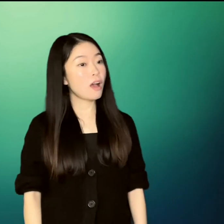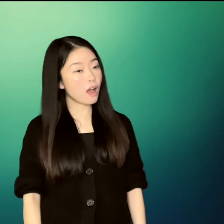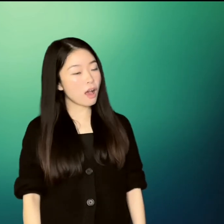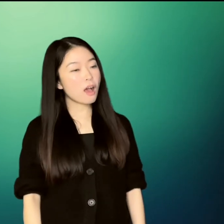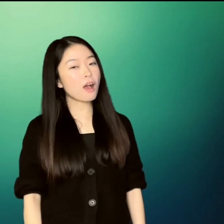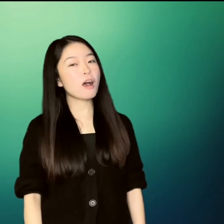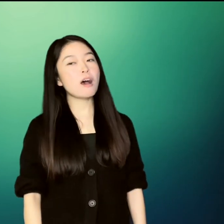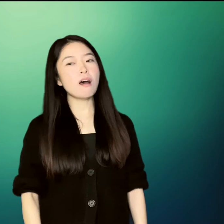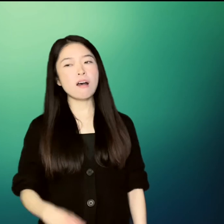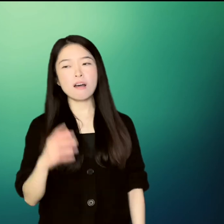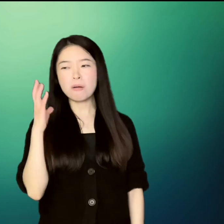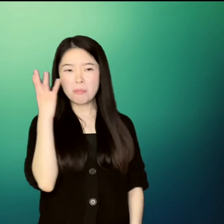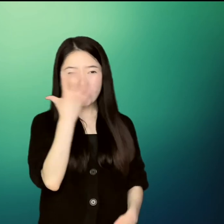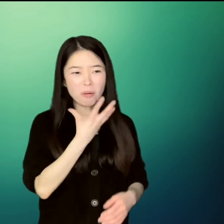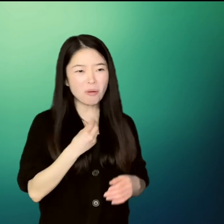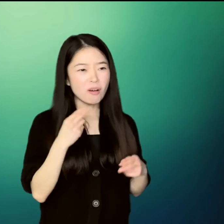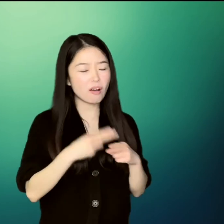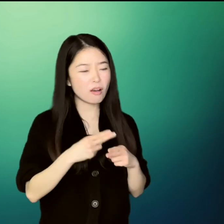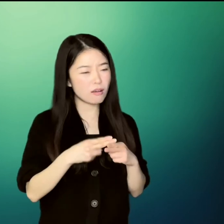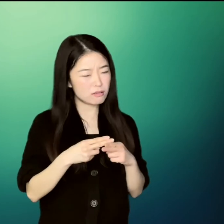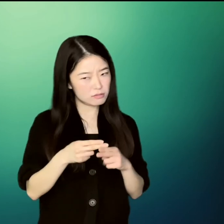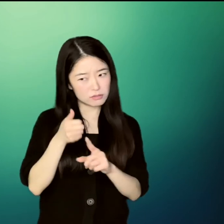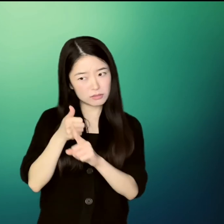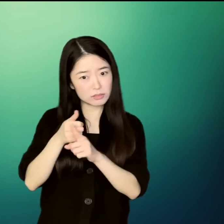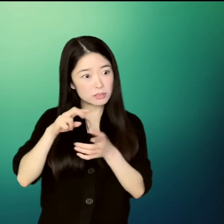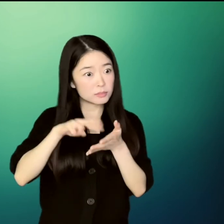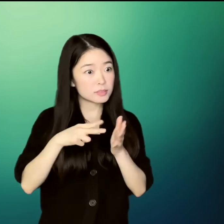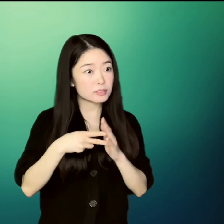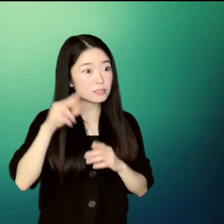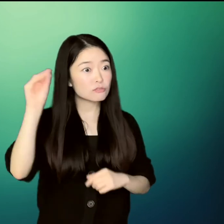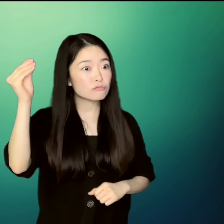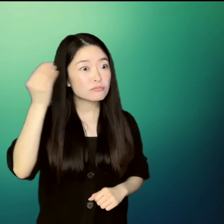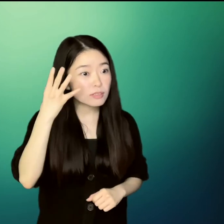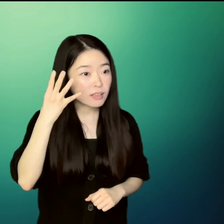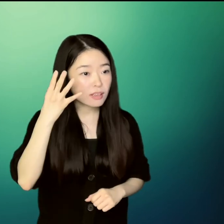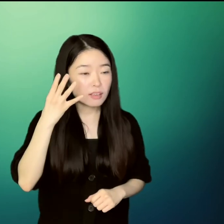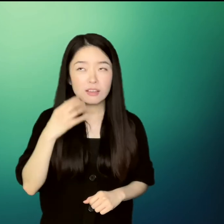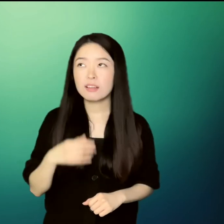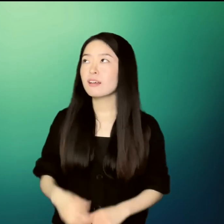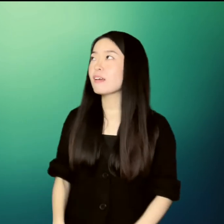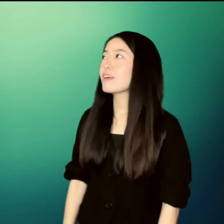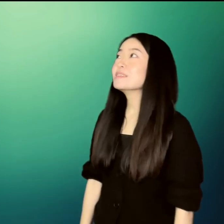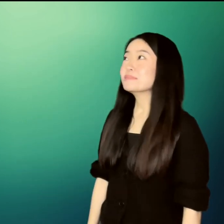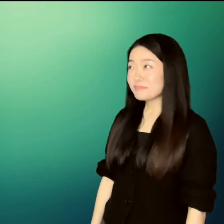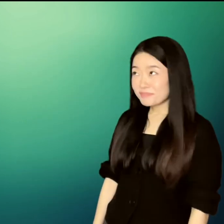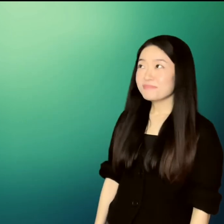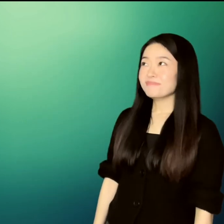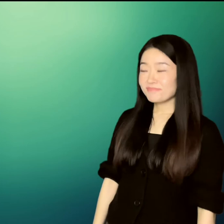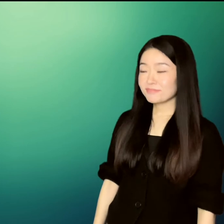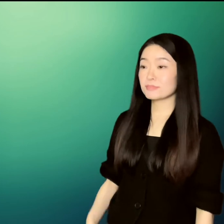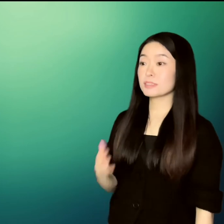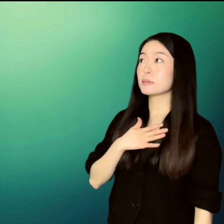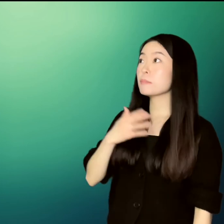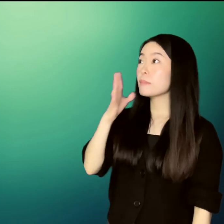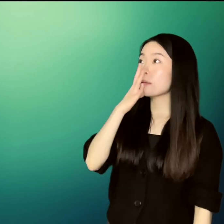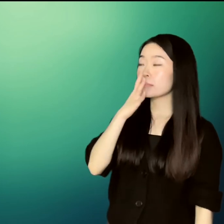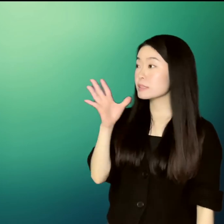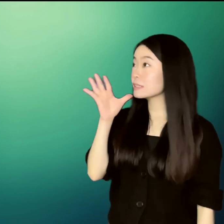what a beautiful name, he said. Un Doesn't it mean grace? Un He nodded again. My mother